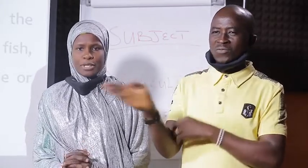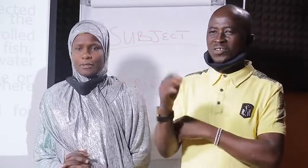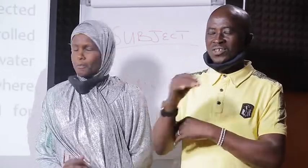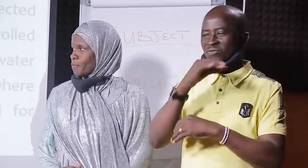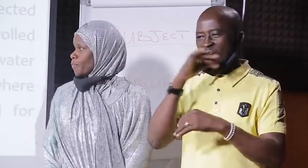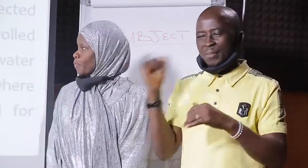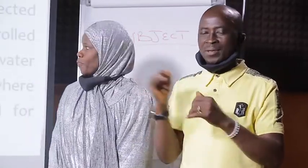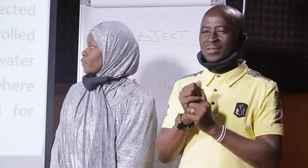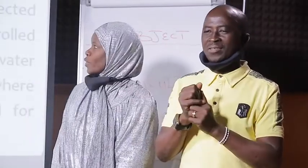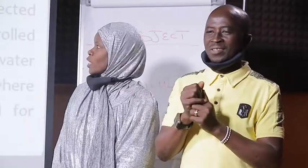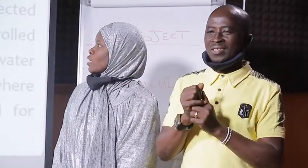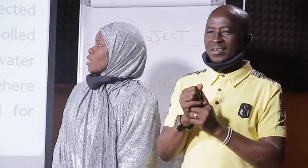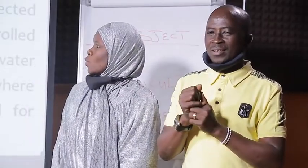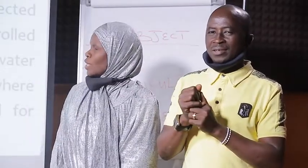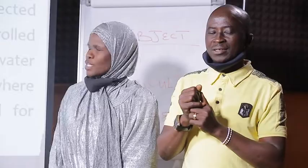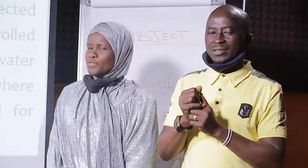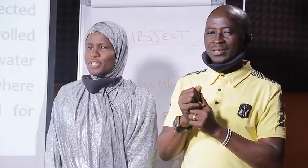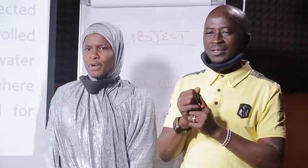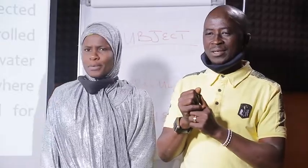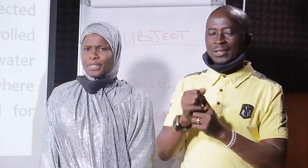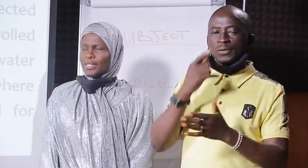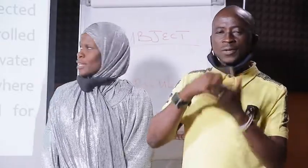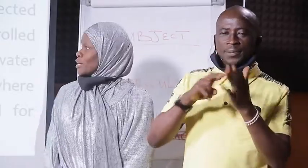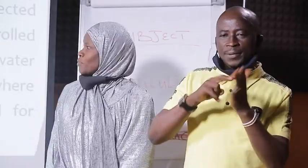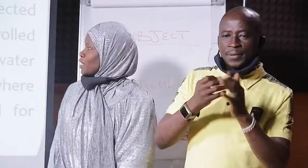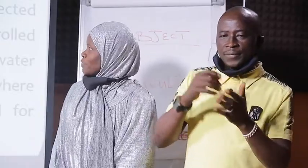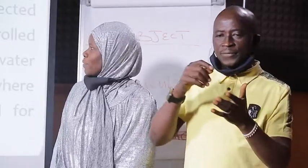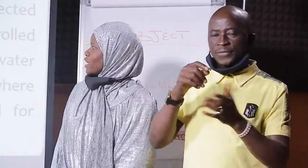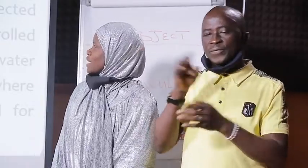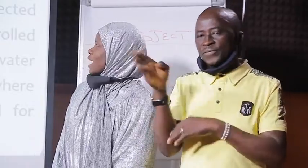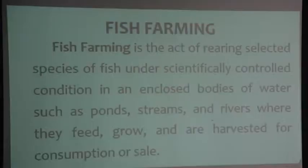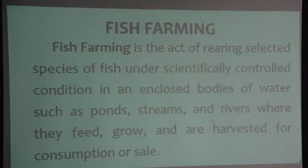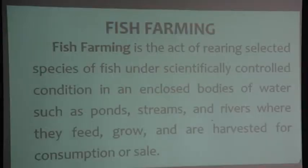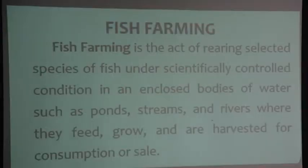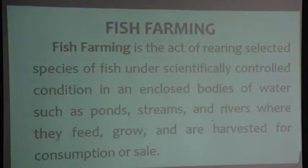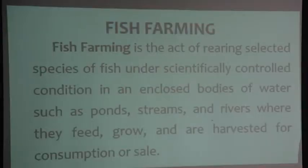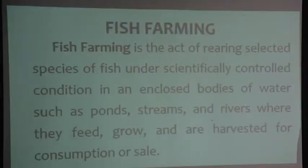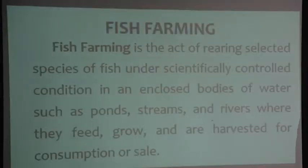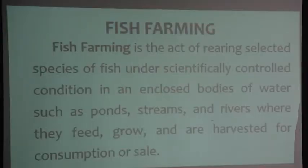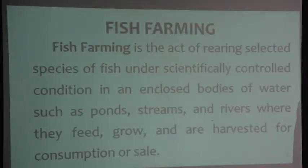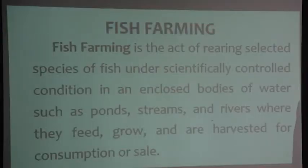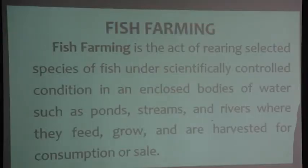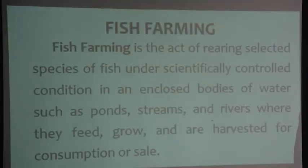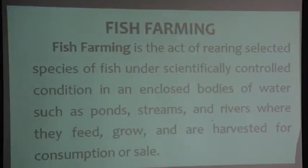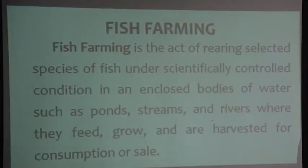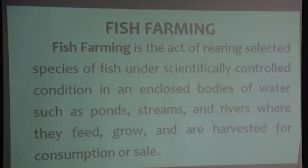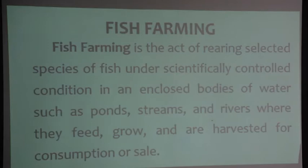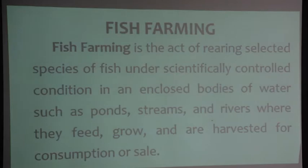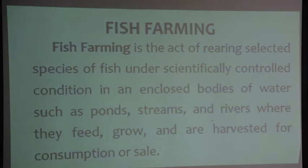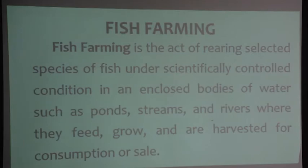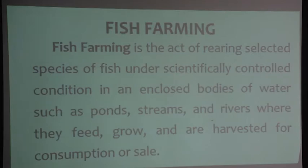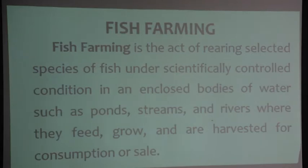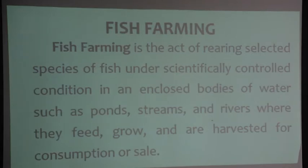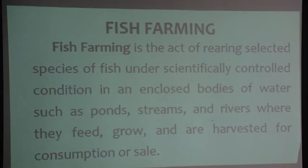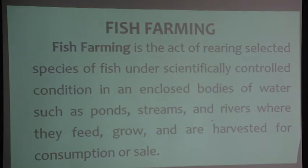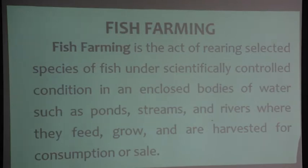farming. What is fish farming? Fish farming is the act of rearing selected species of fish